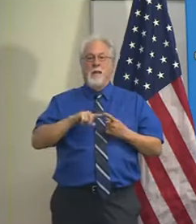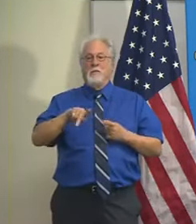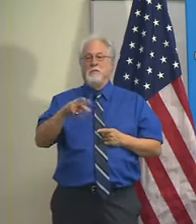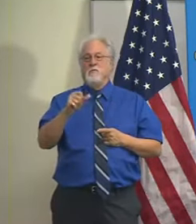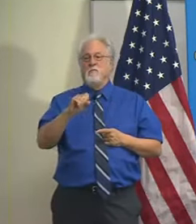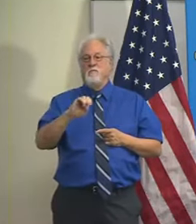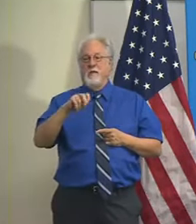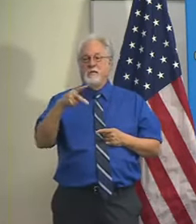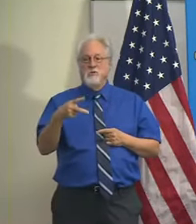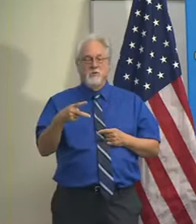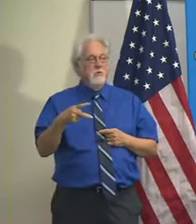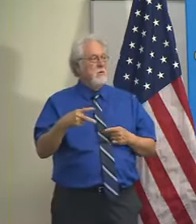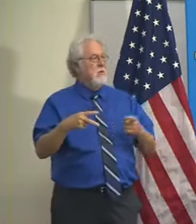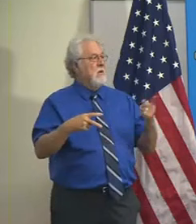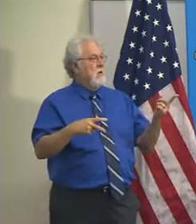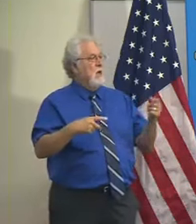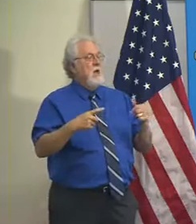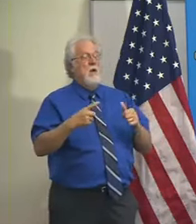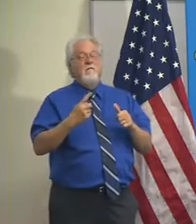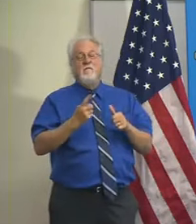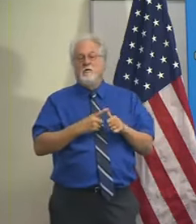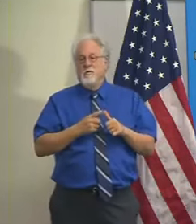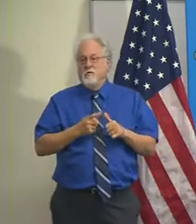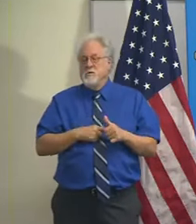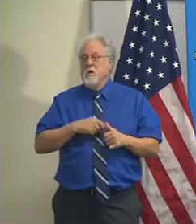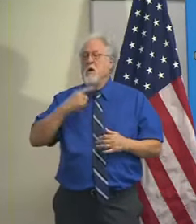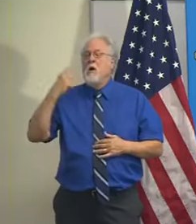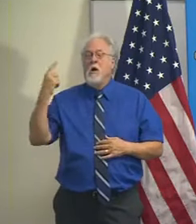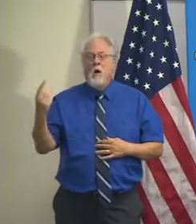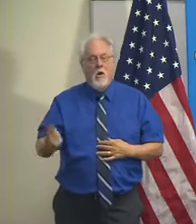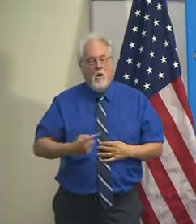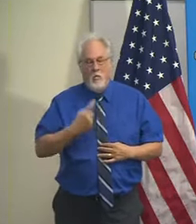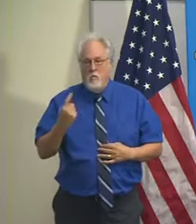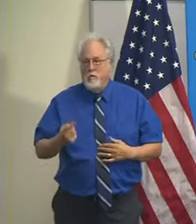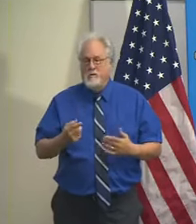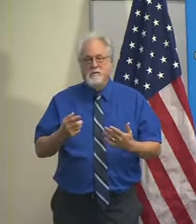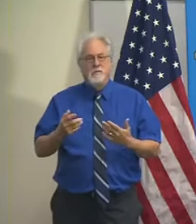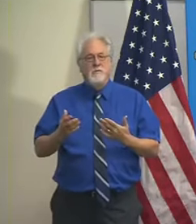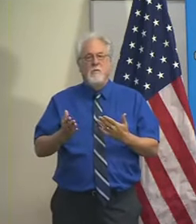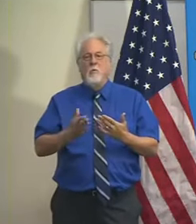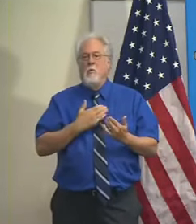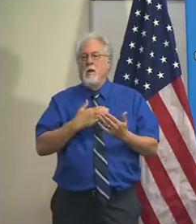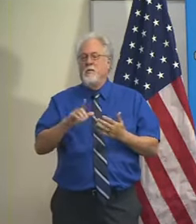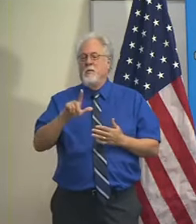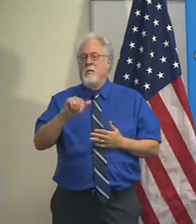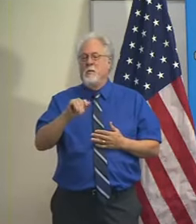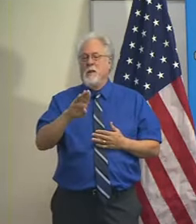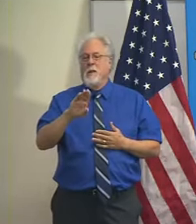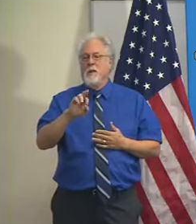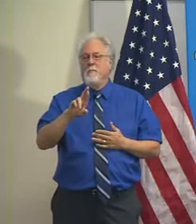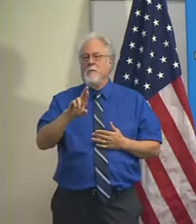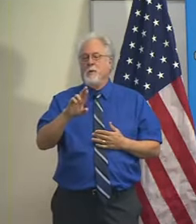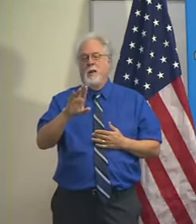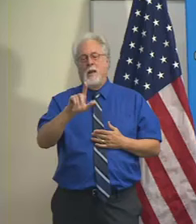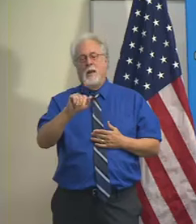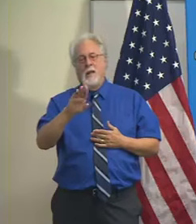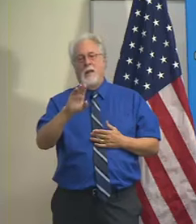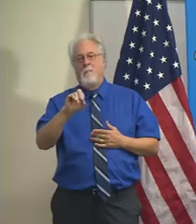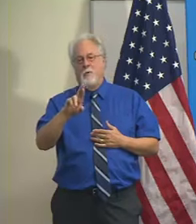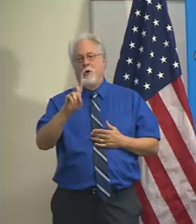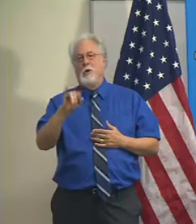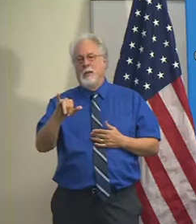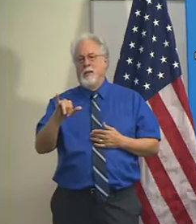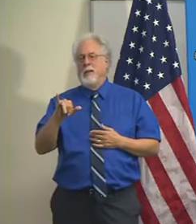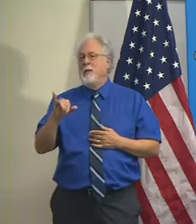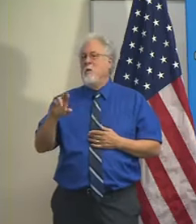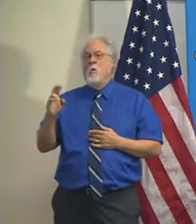October and Friday day? Well, first of all, there's always, there's always, whether it's because of Labor Day or anything else, you watch